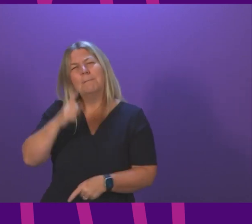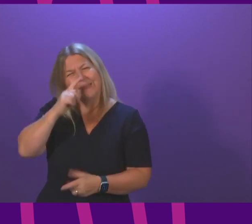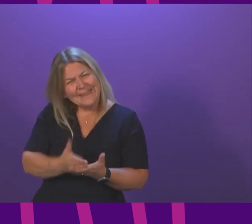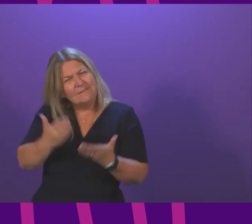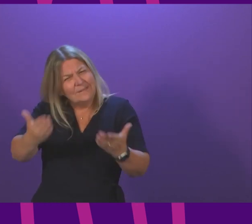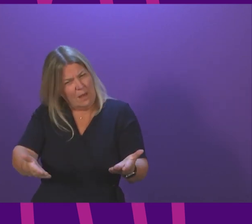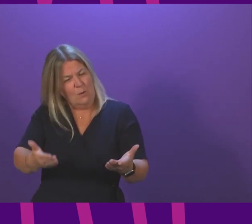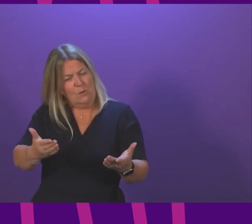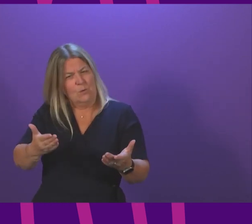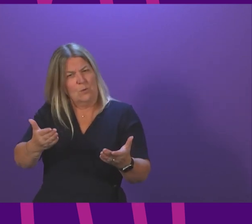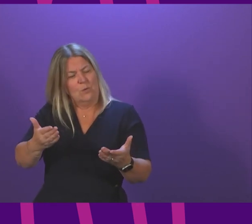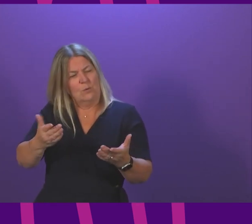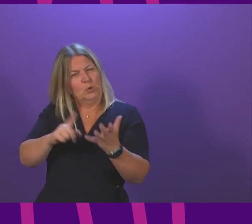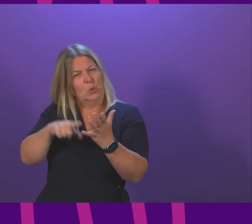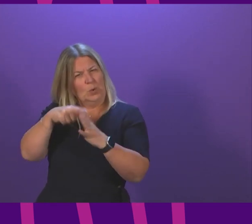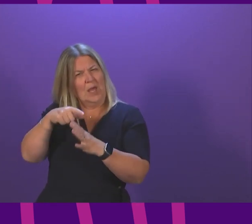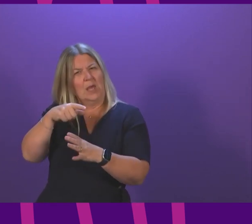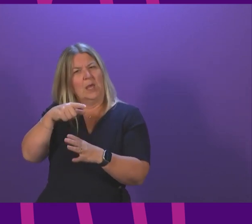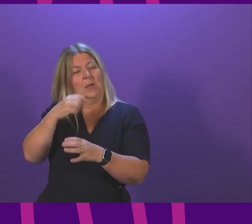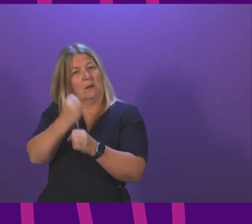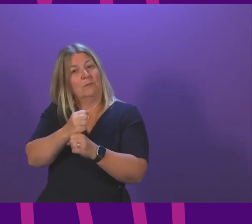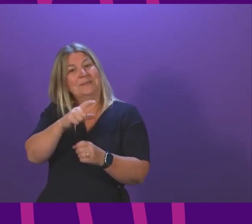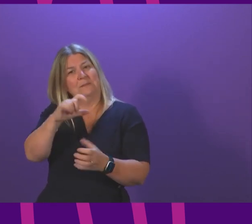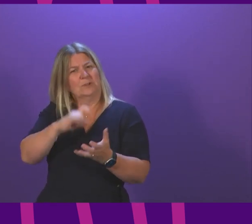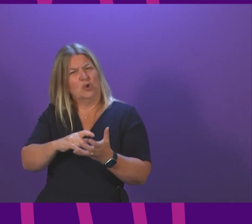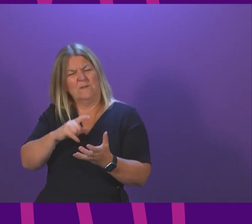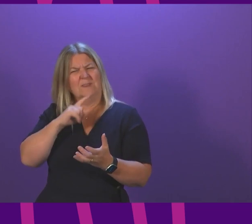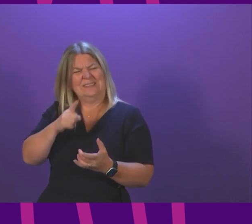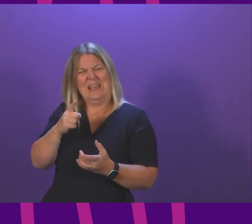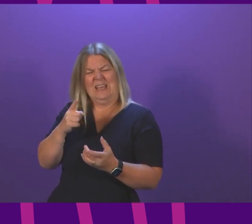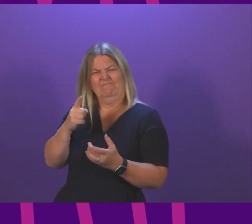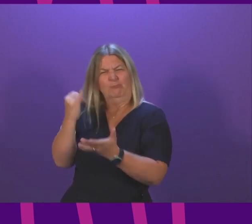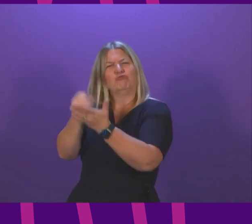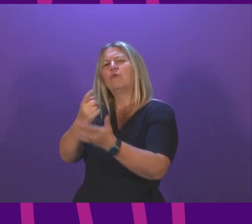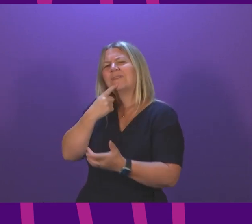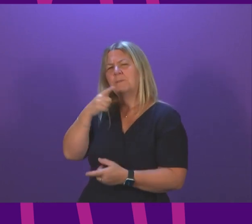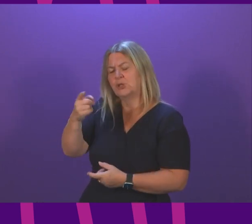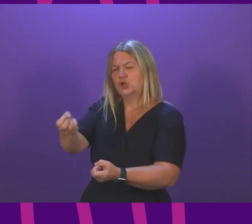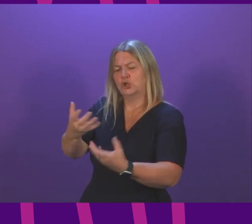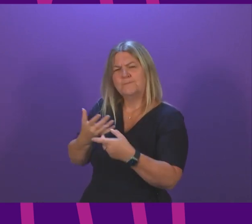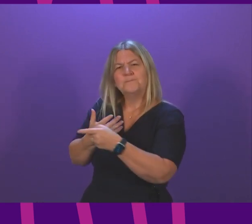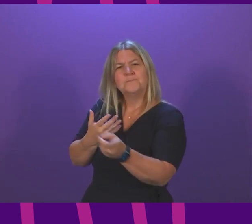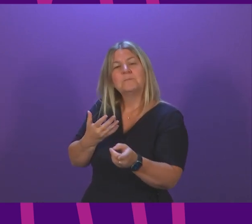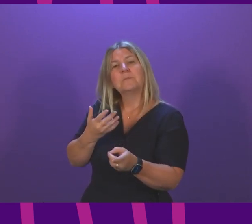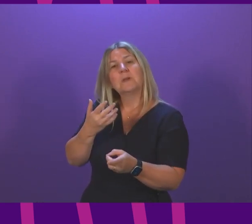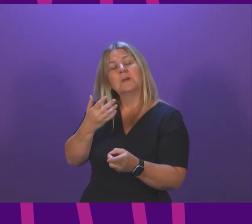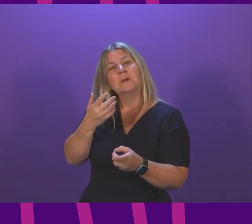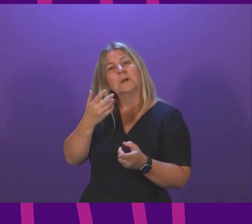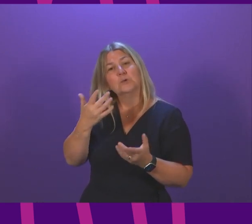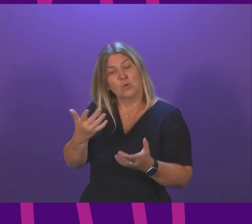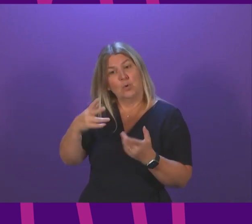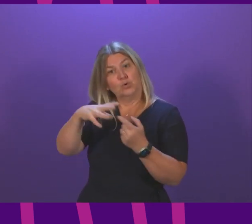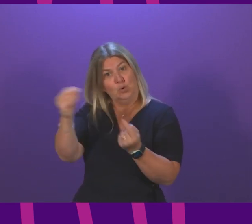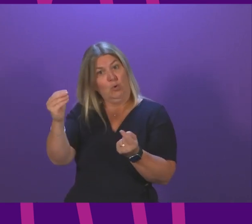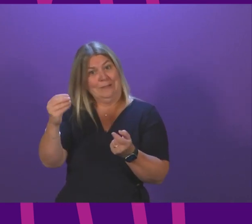from UK civil servants misleading does the first minister agree that the way the Tories are treating the industry is quite frankly